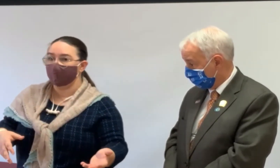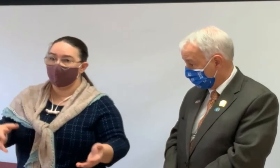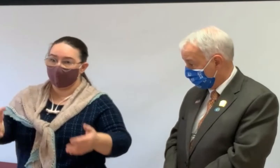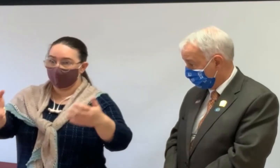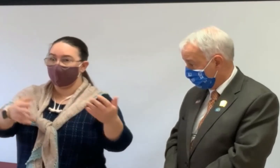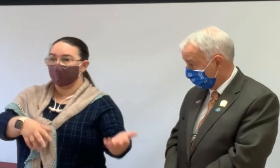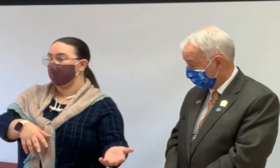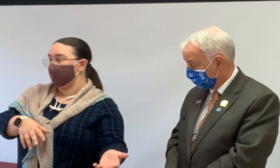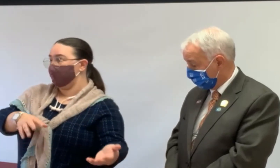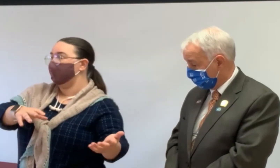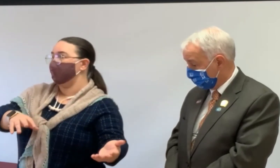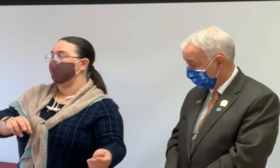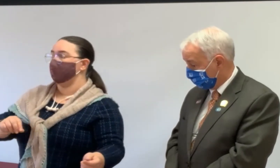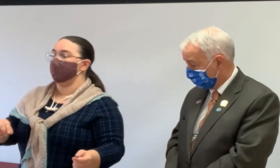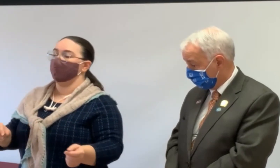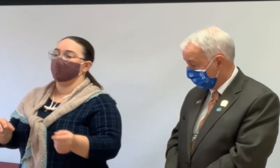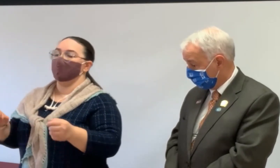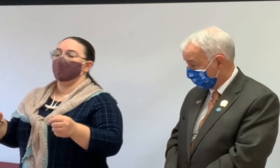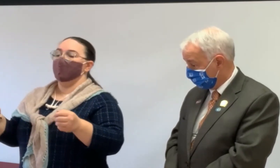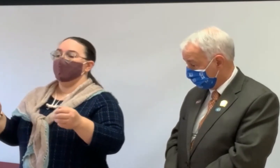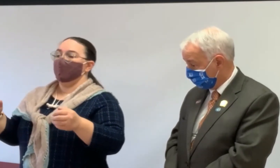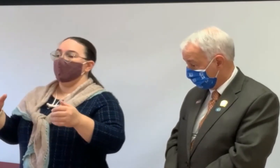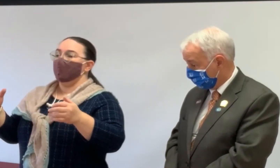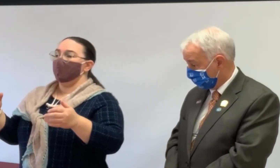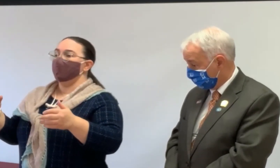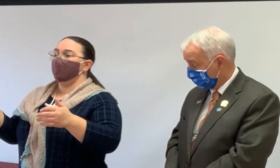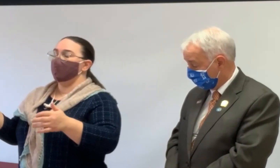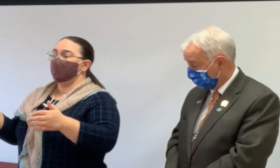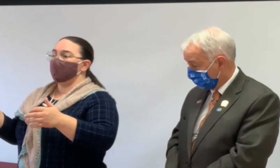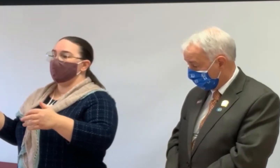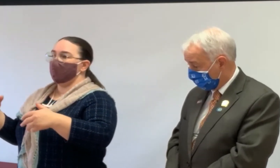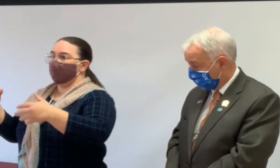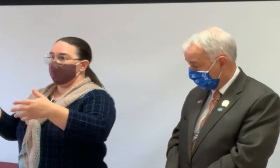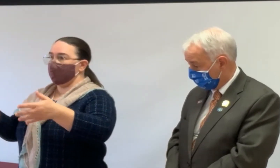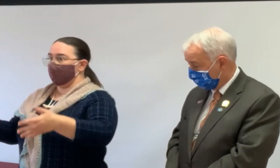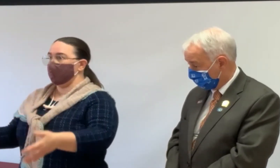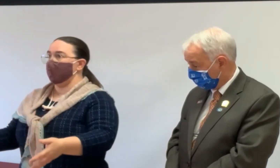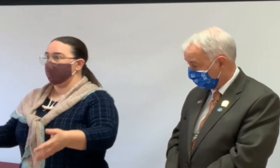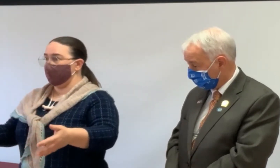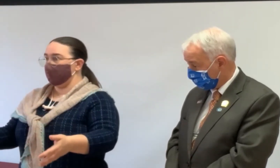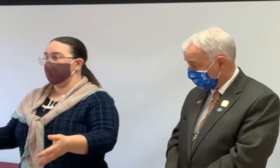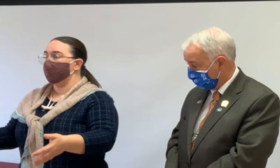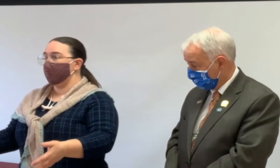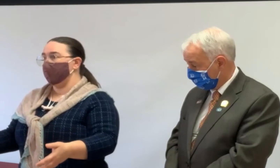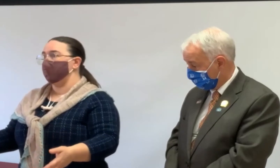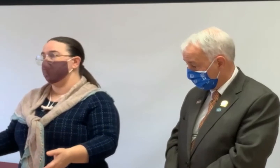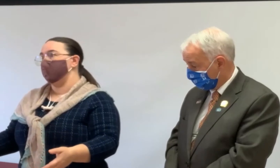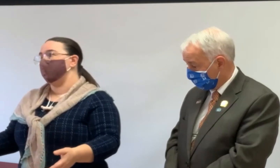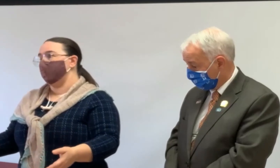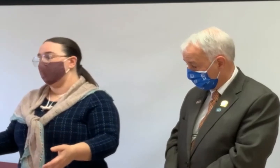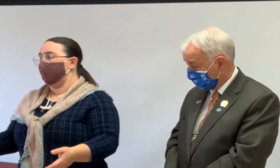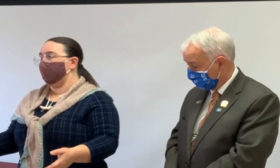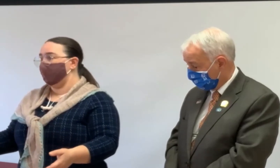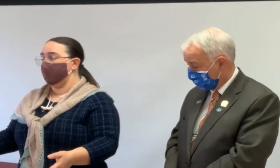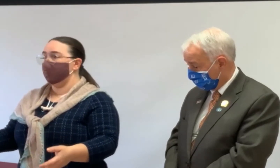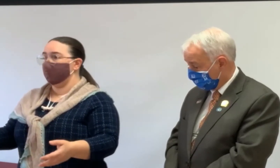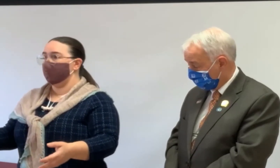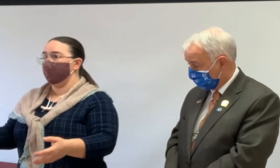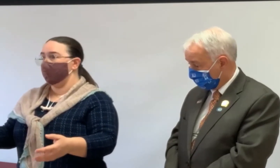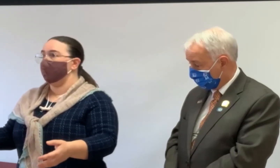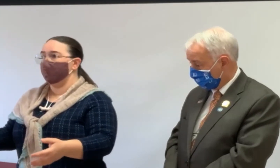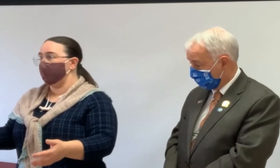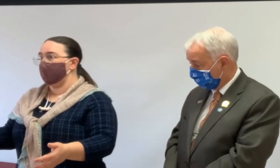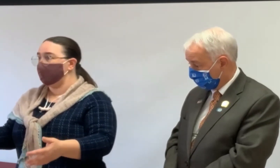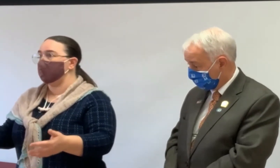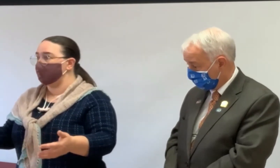into something smaller. Let's say worth a hundred thousand dollars. If you took a reverse mortgage out on the $300,000 property, they